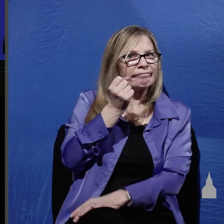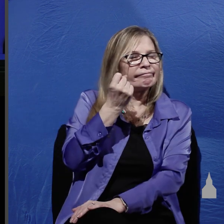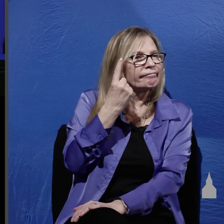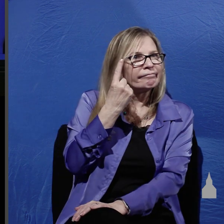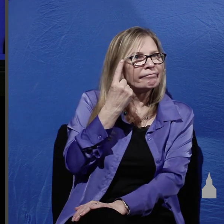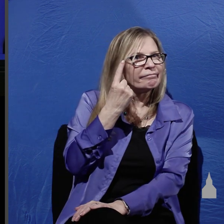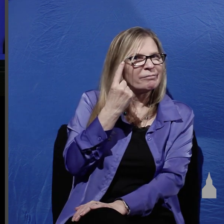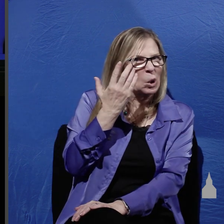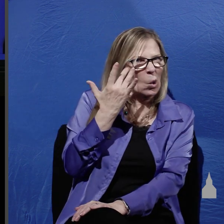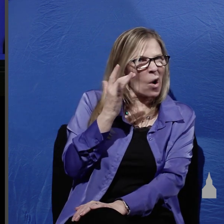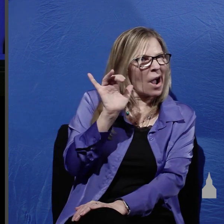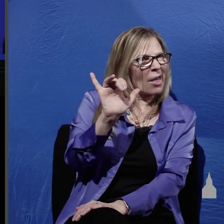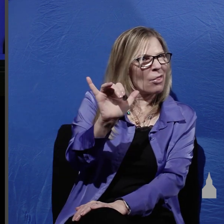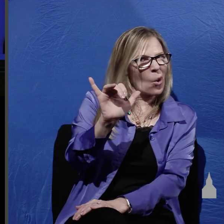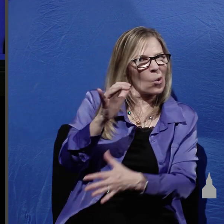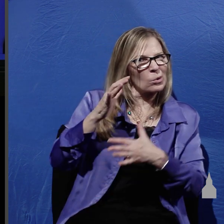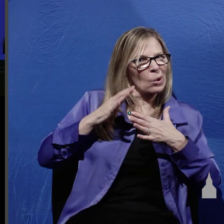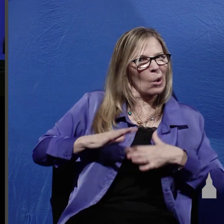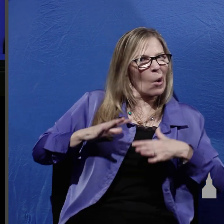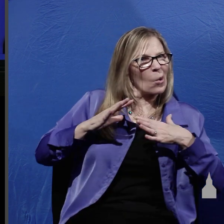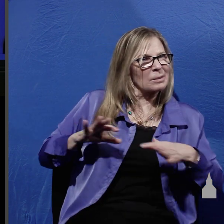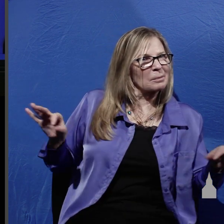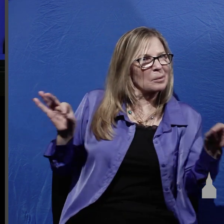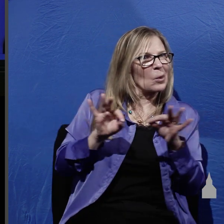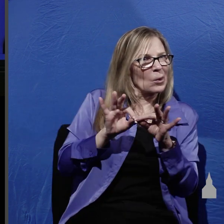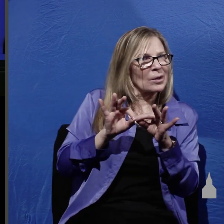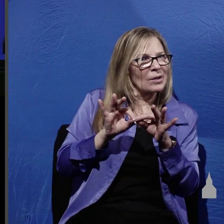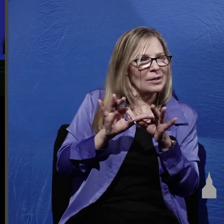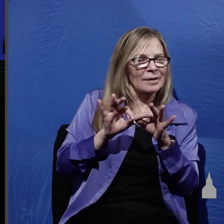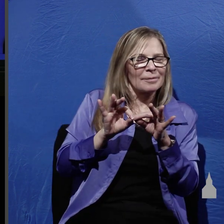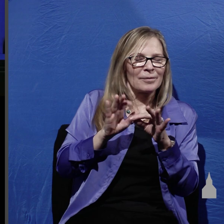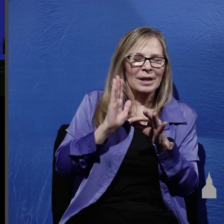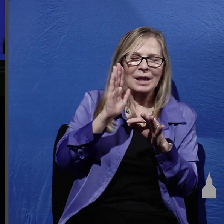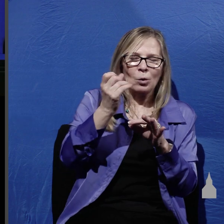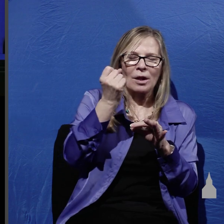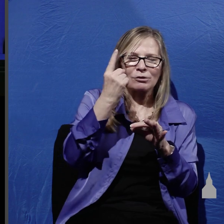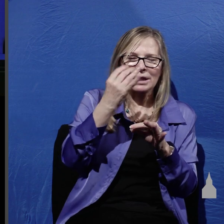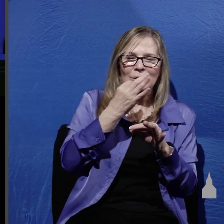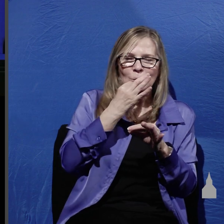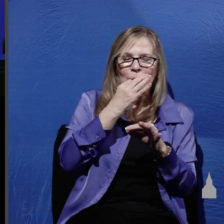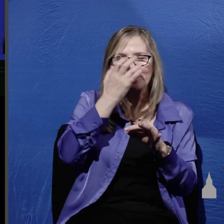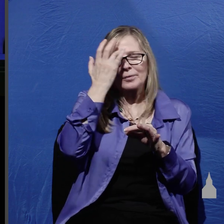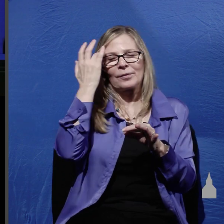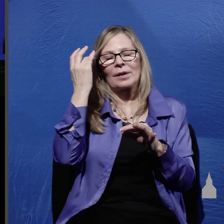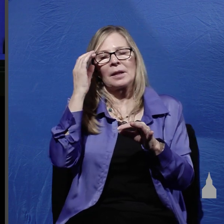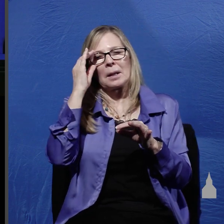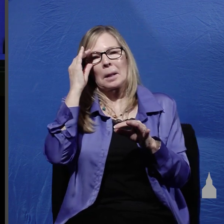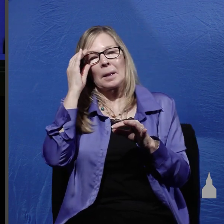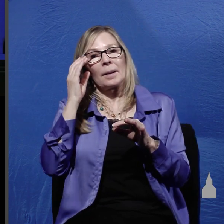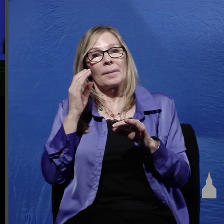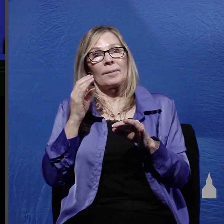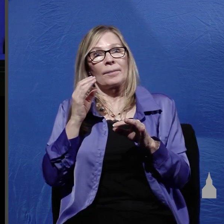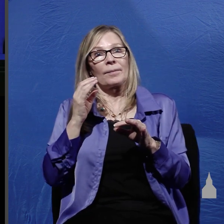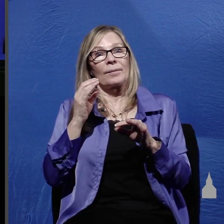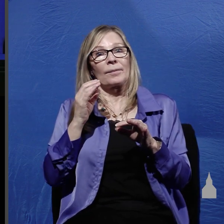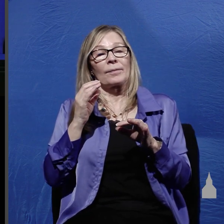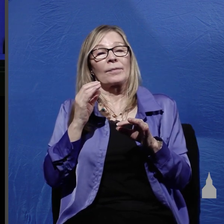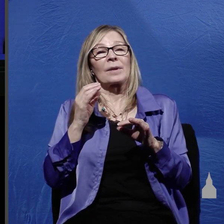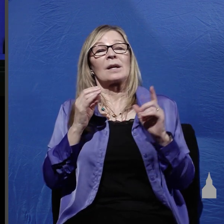importance of the undisturbed grave clothes but he will very soon just as you will but in the meantime we read